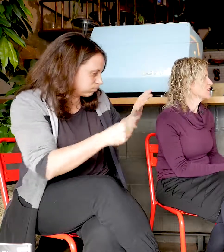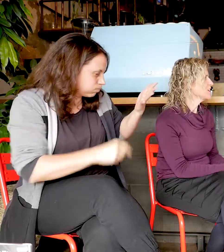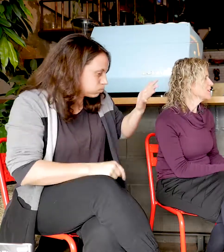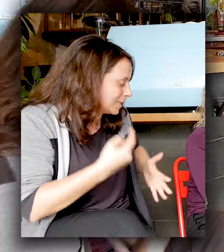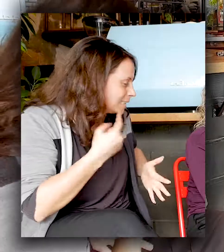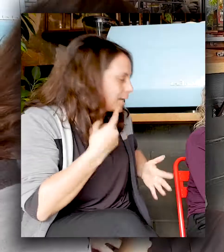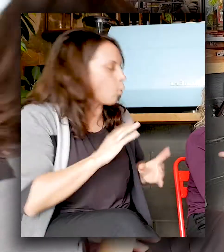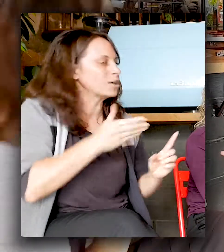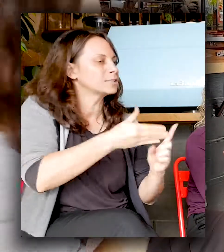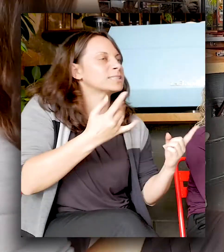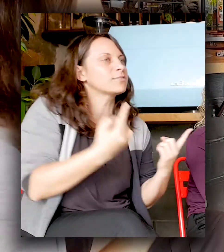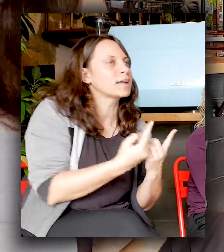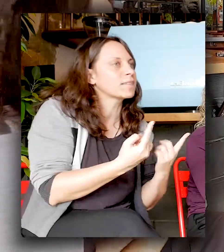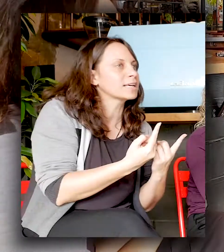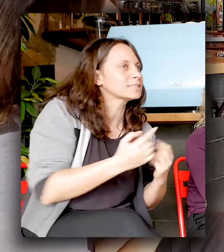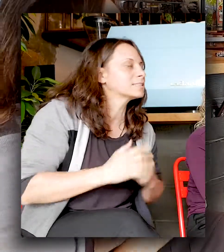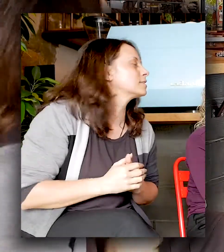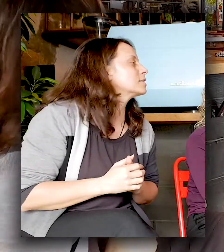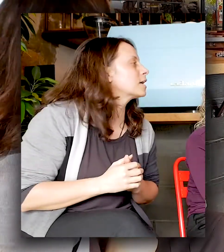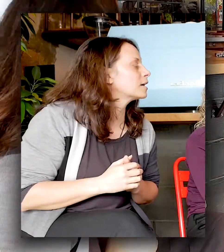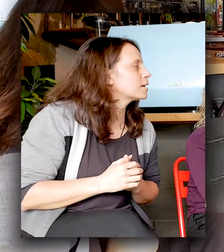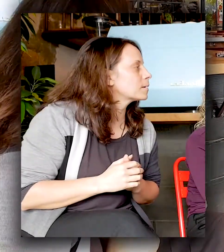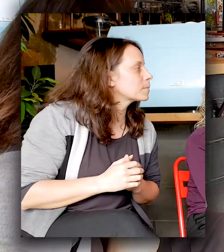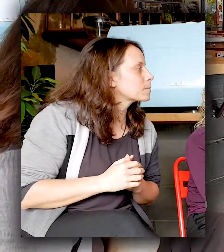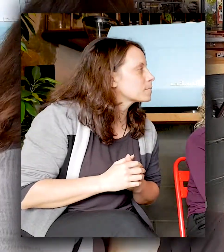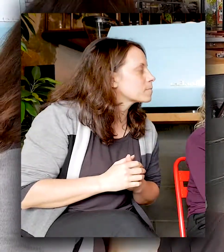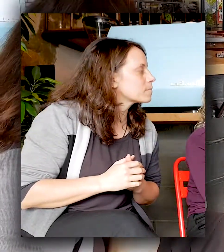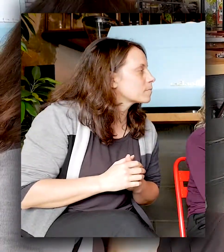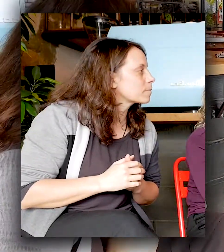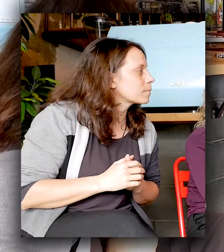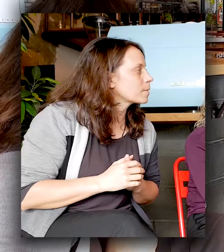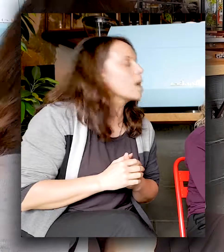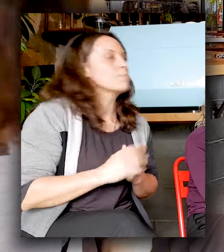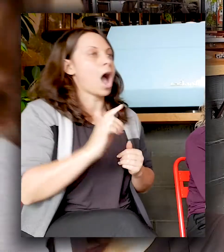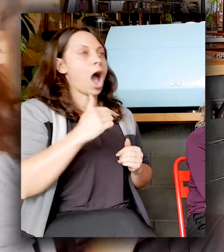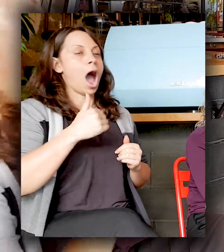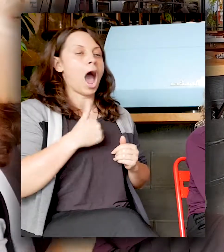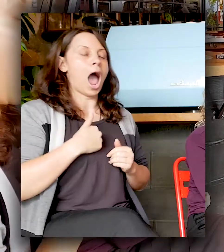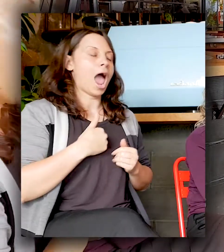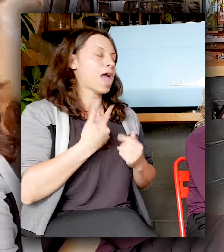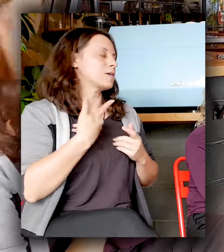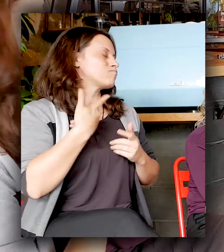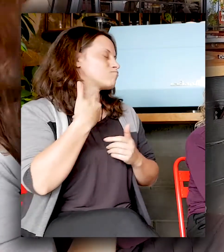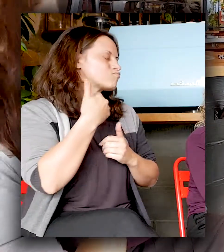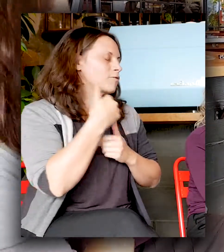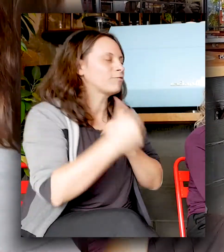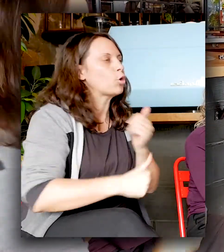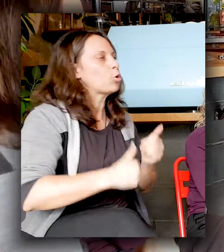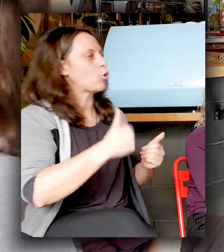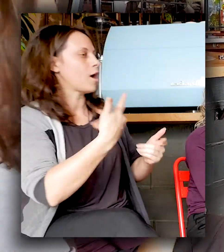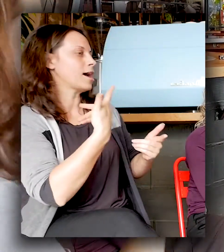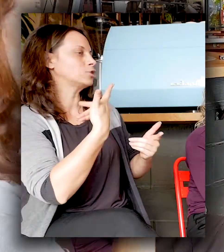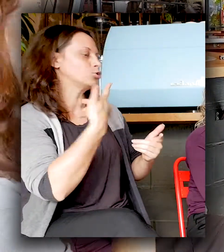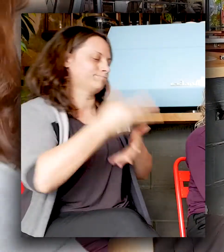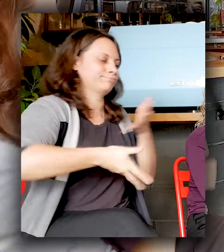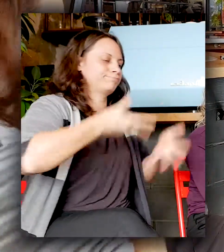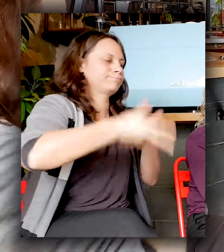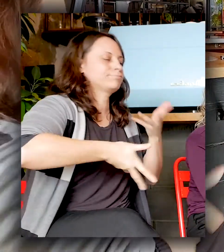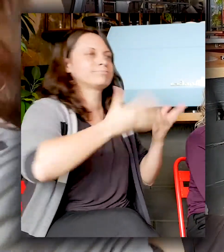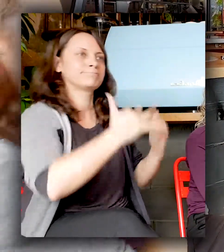I'd rather present, you know, to a group in sign language than I would in English. Okay, so that's really interesting. Yeah, yeah. Yeah, very interesting.